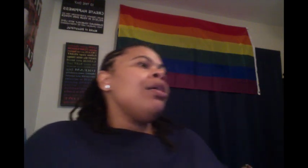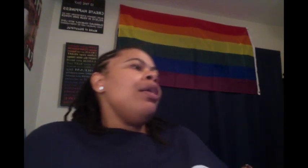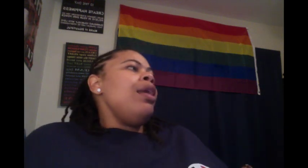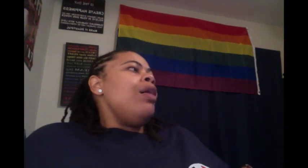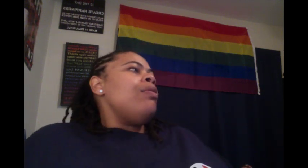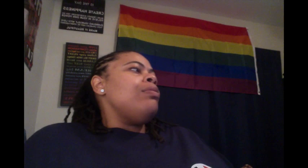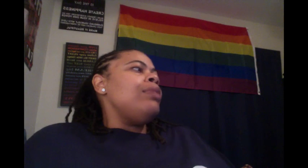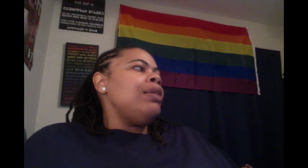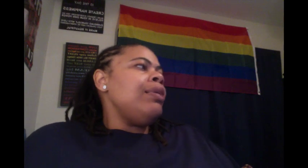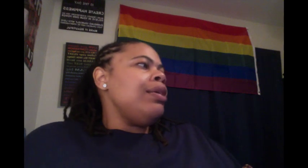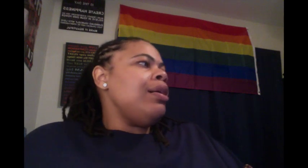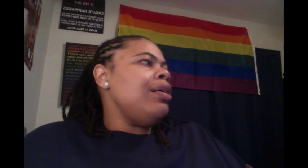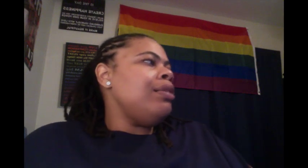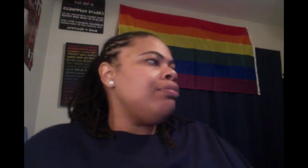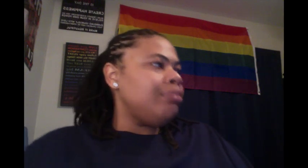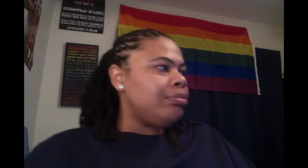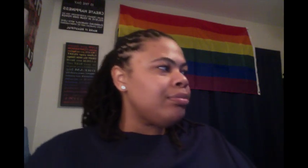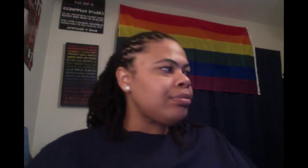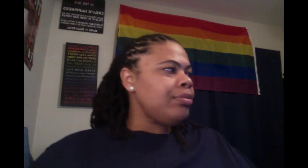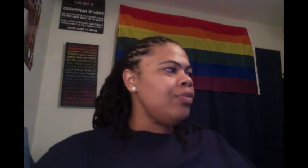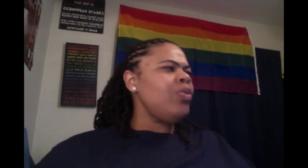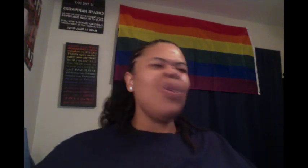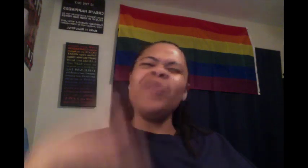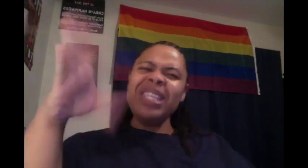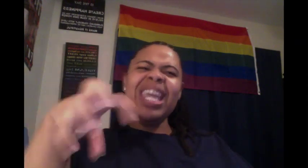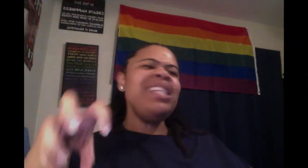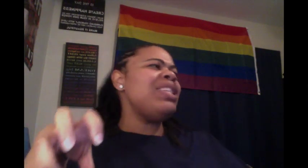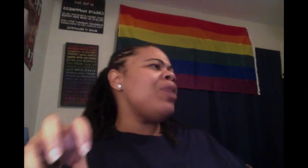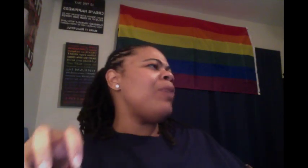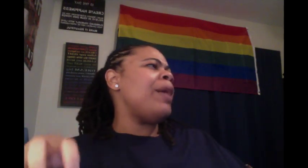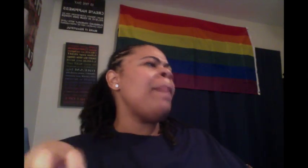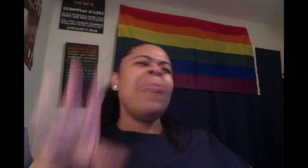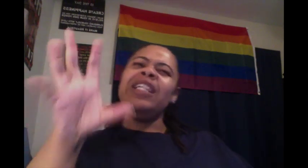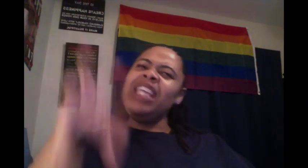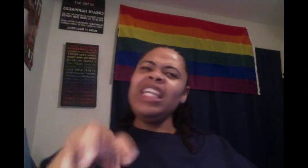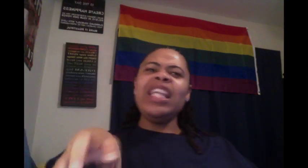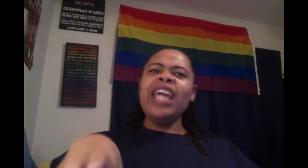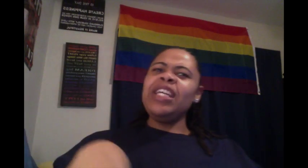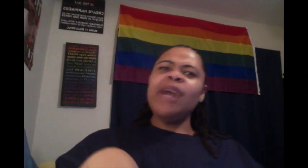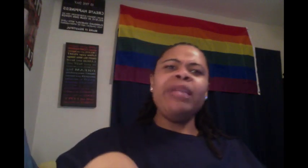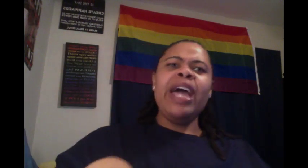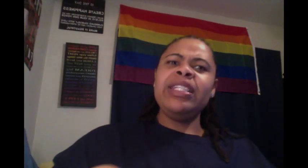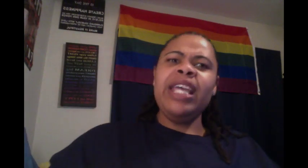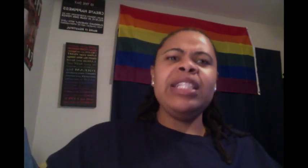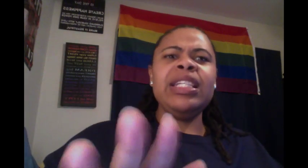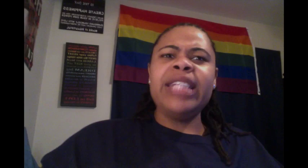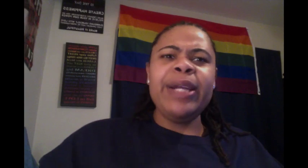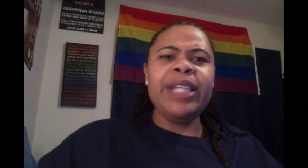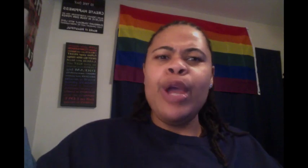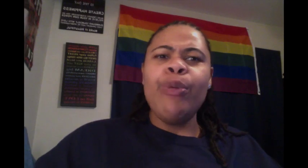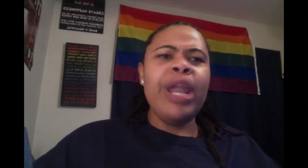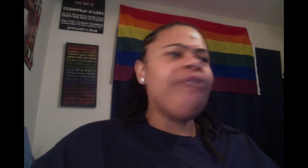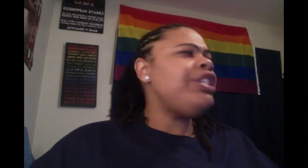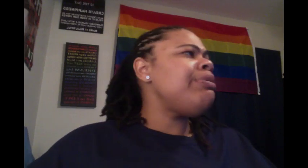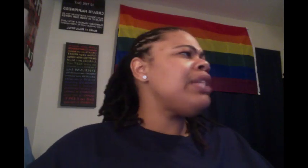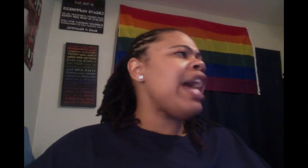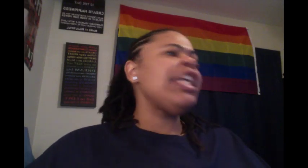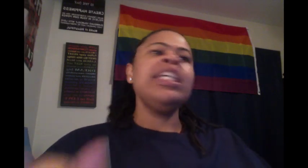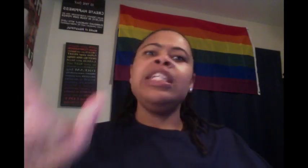you know, we, we, um, we getting somewhere. Then a lady come downstairs, little secretary or whatever. She was like, your